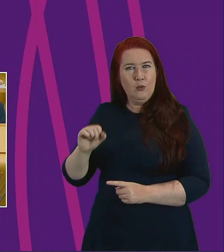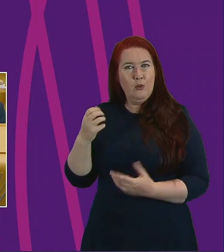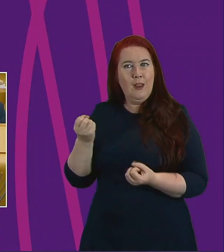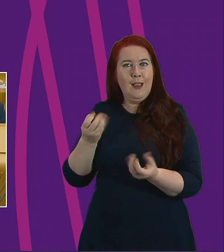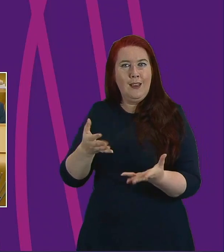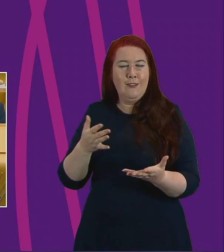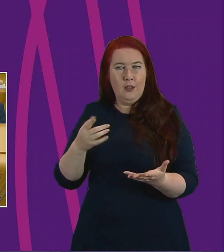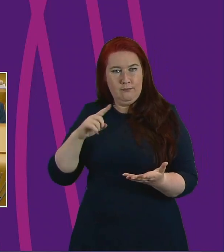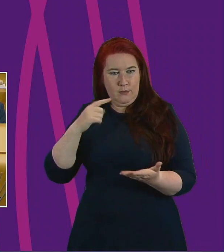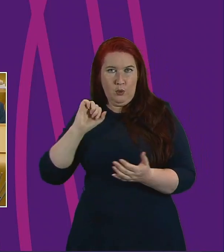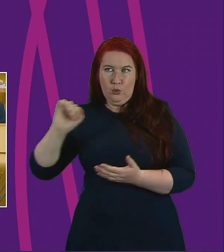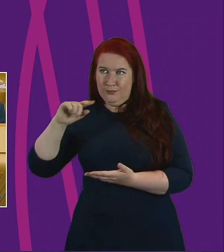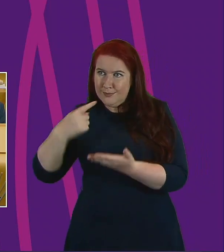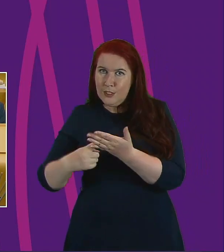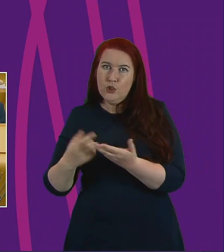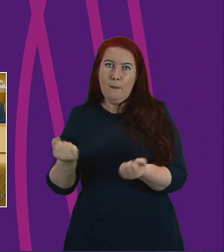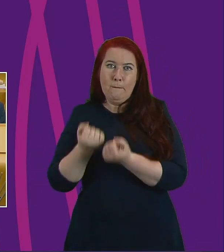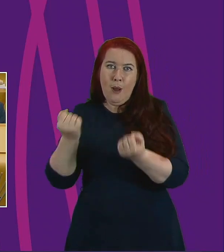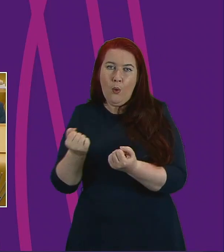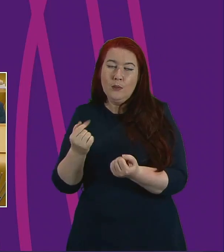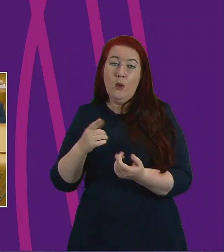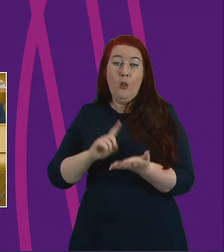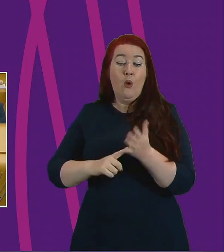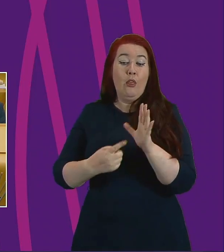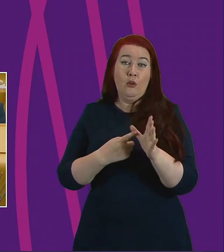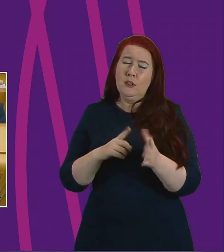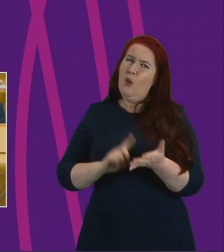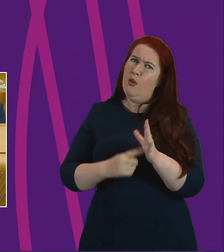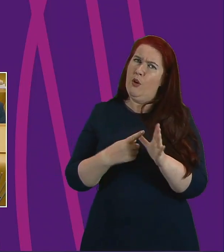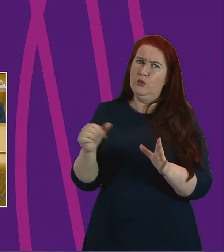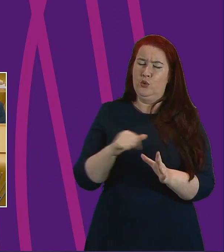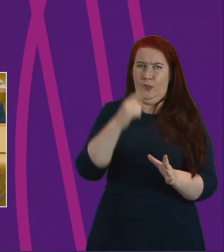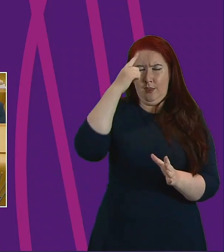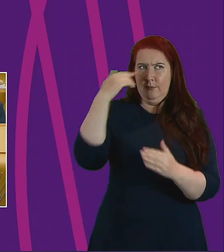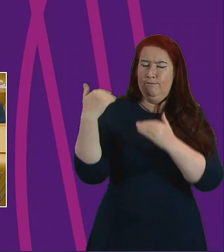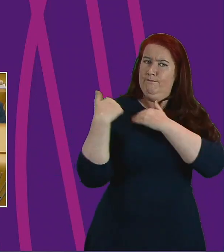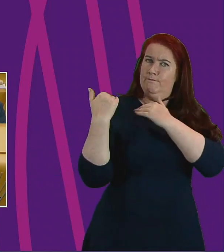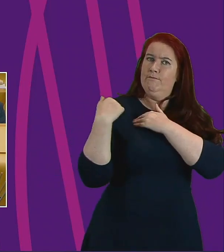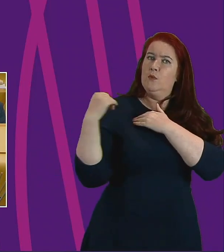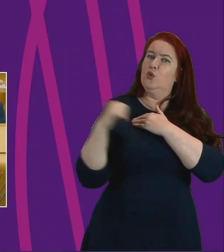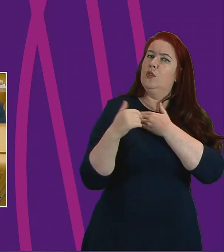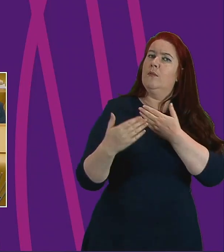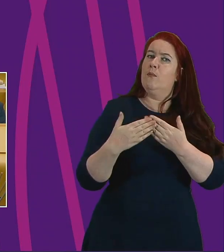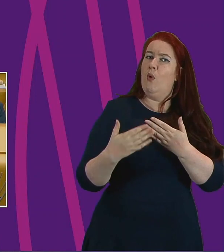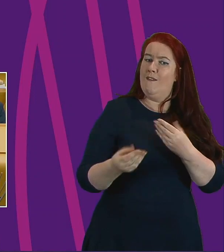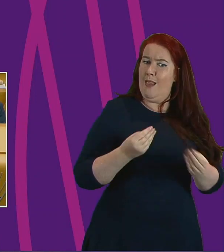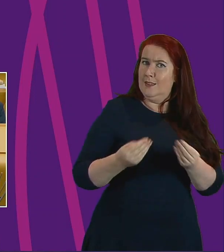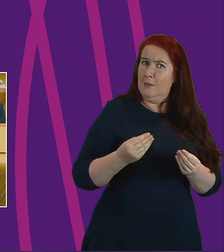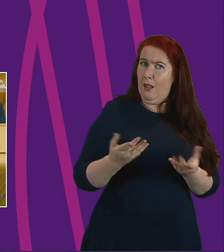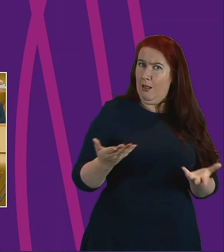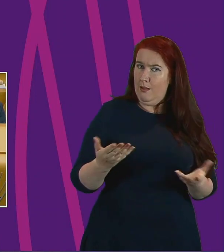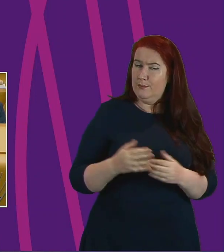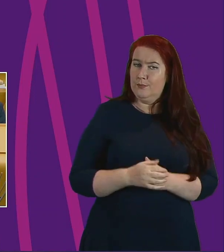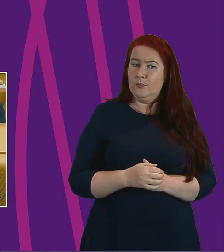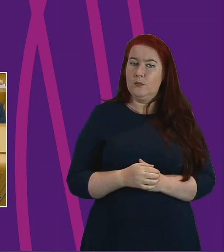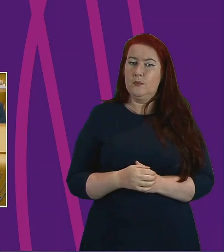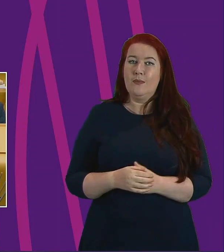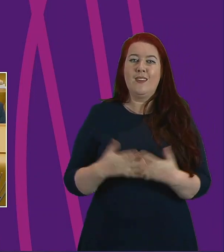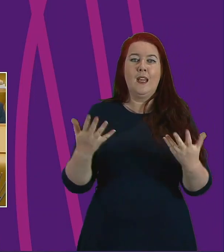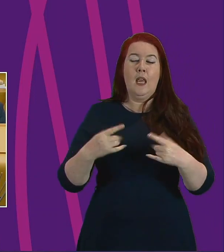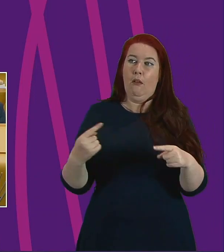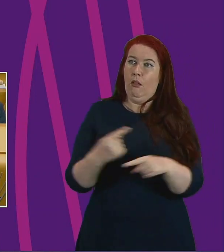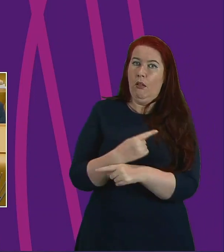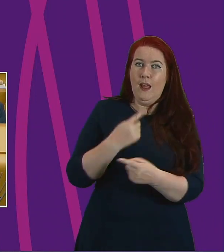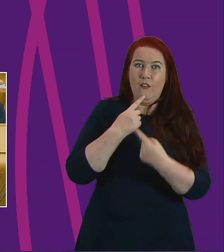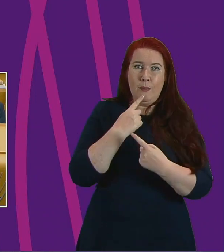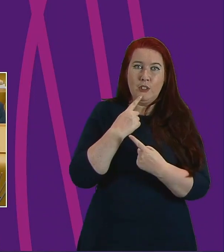funding are devolved to local authorities they should take that responsibility and execute it flexibly. It is important that misinformation does not take